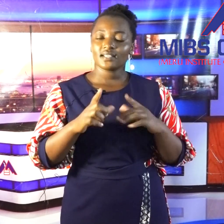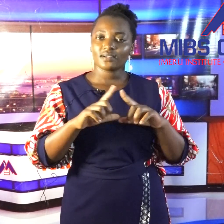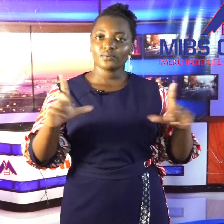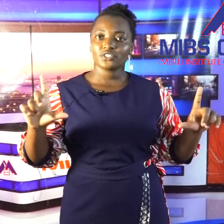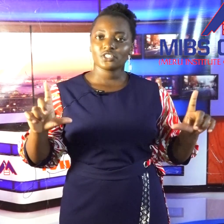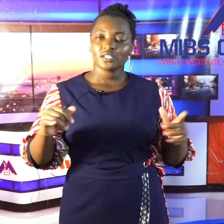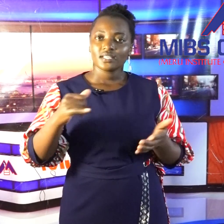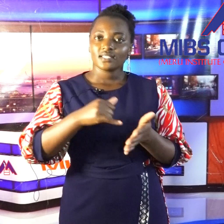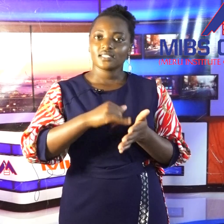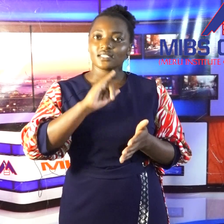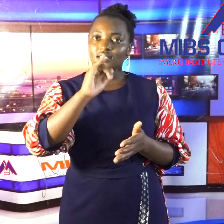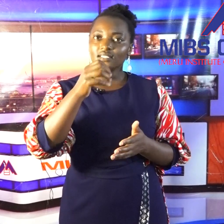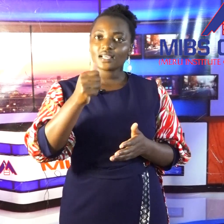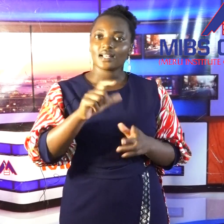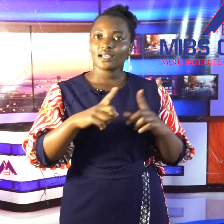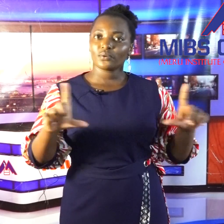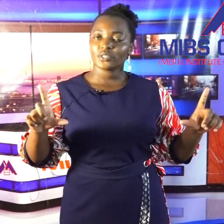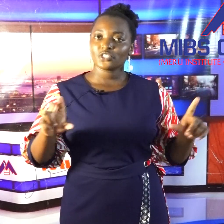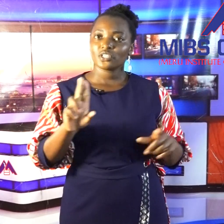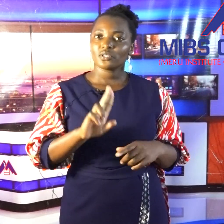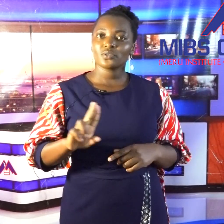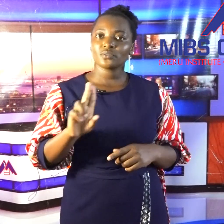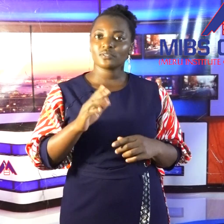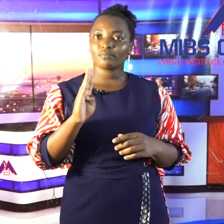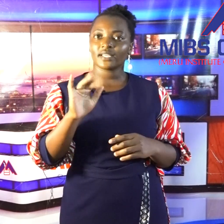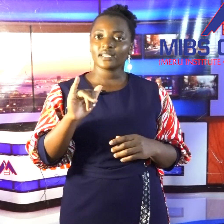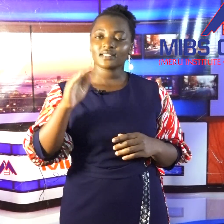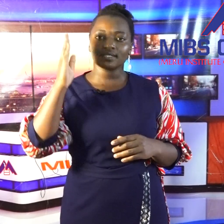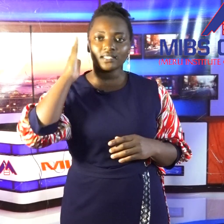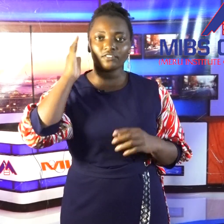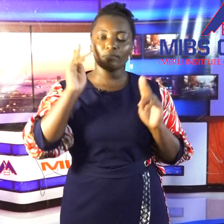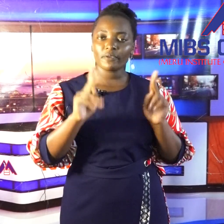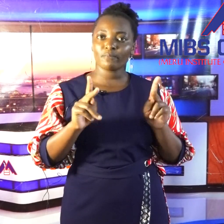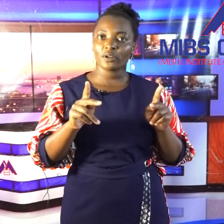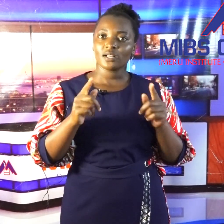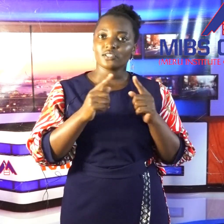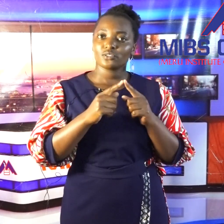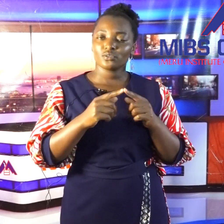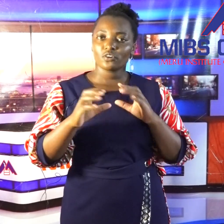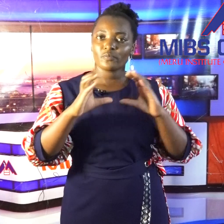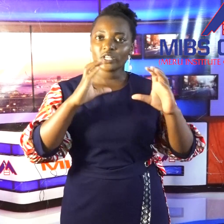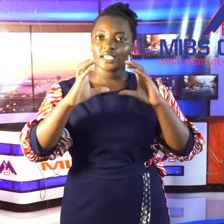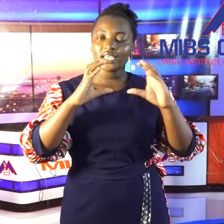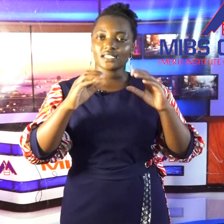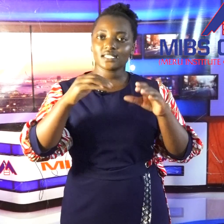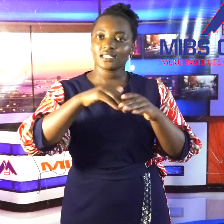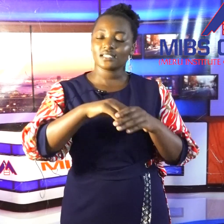Language? It is a language used by deaf people to communicate in